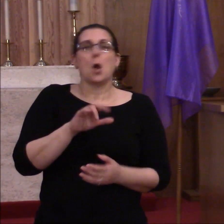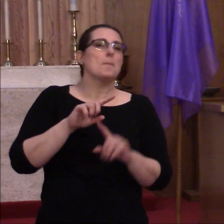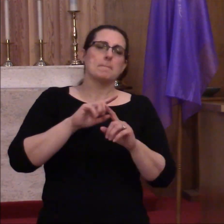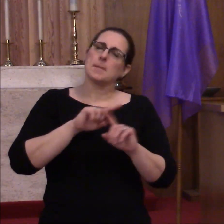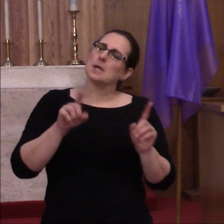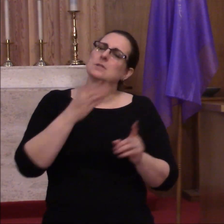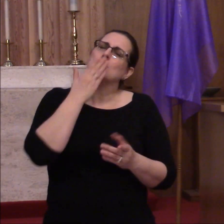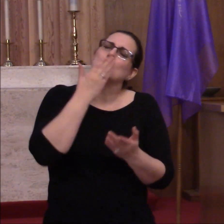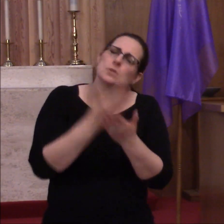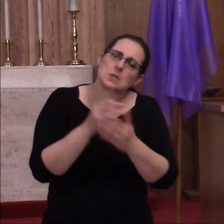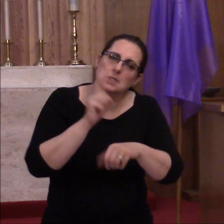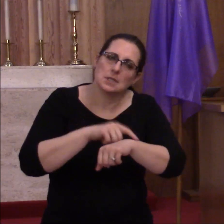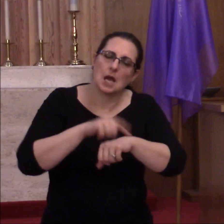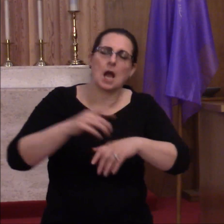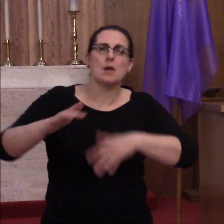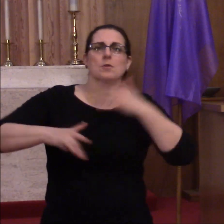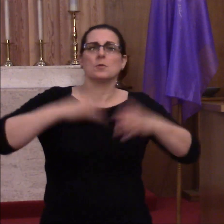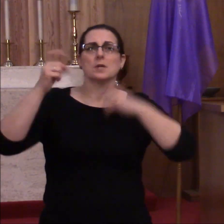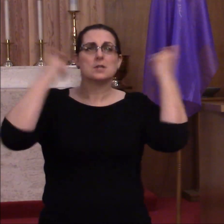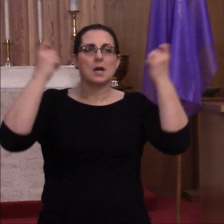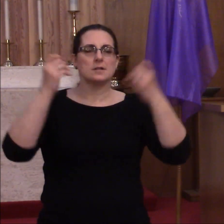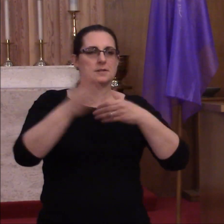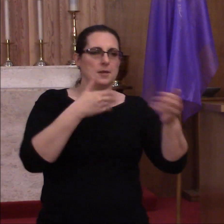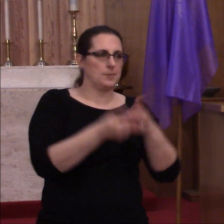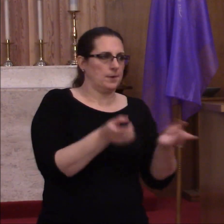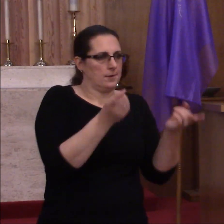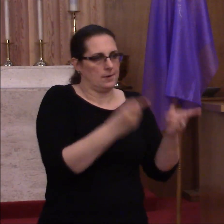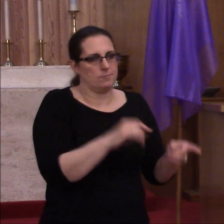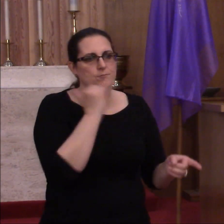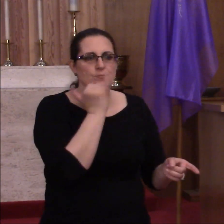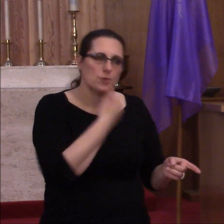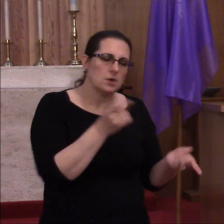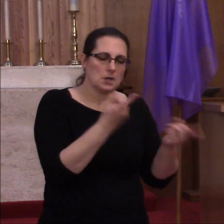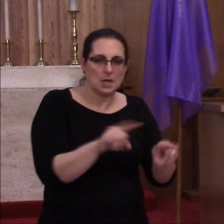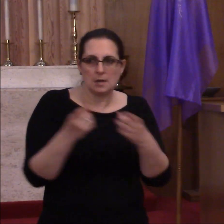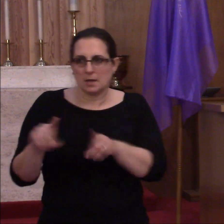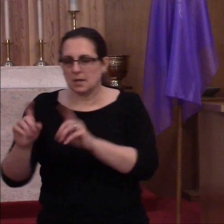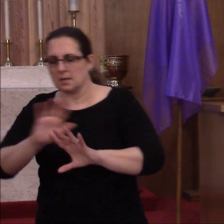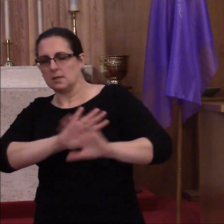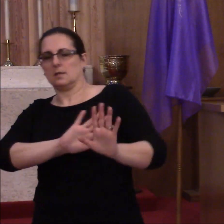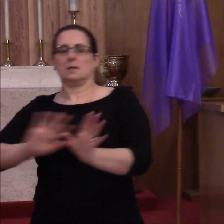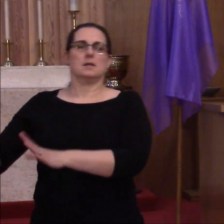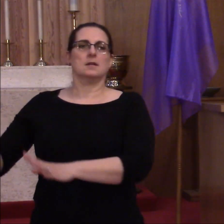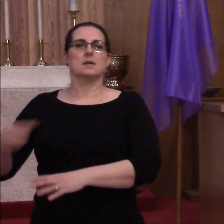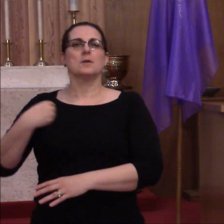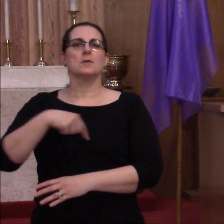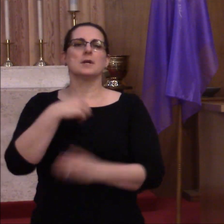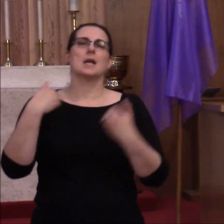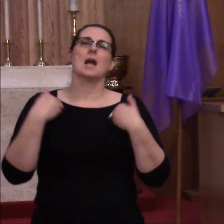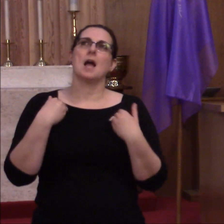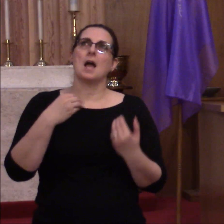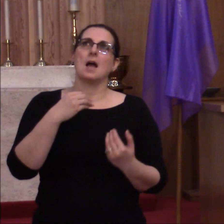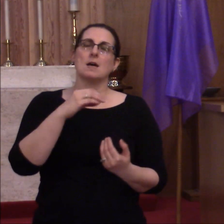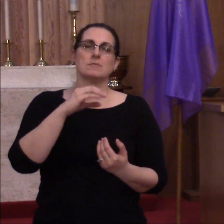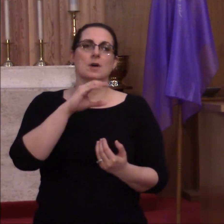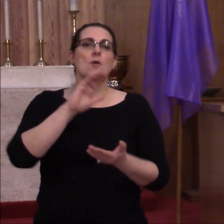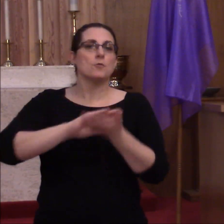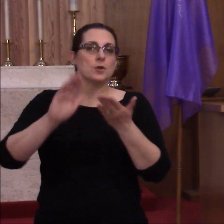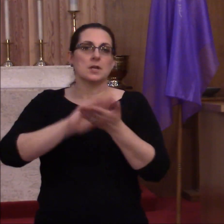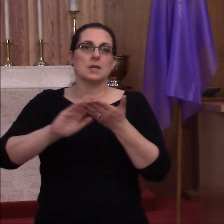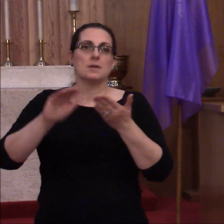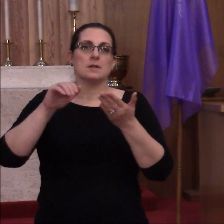rejoice. No matter what else is going on, we always have the comfort that on account of Christ, our sins are forgiven,